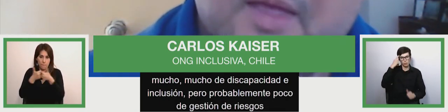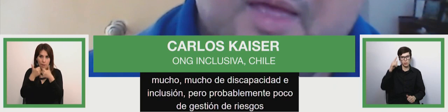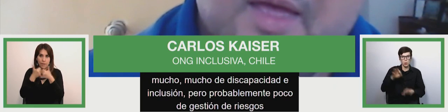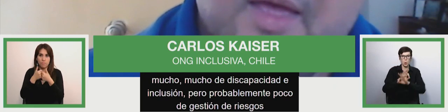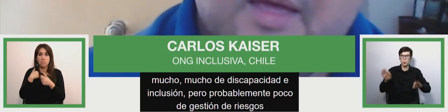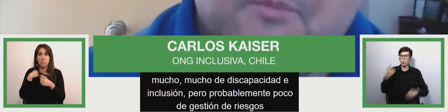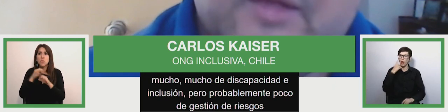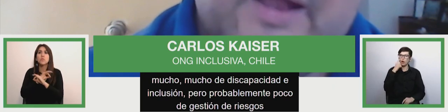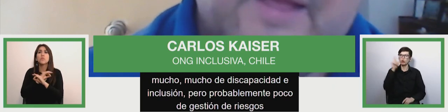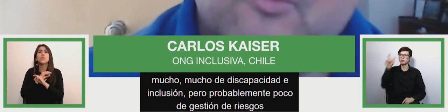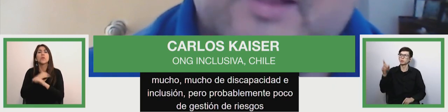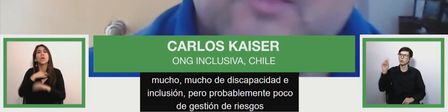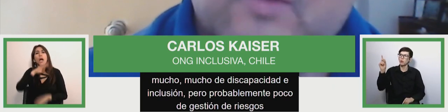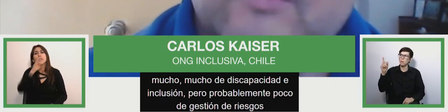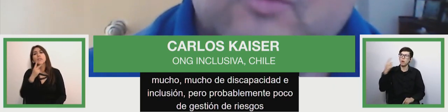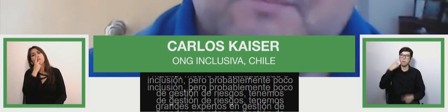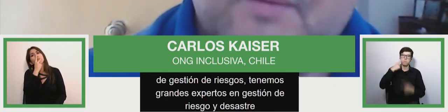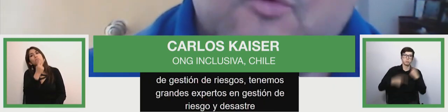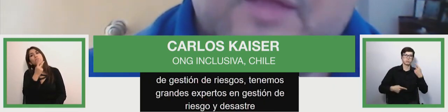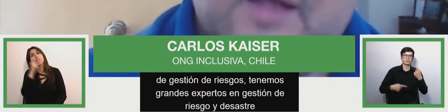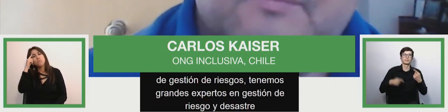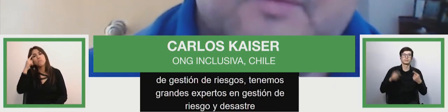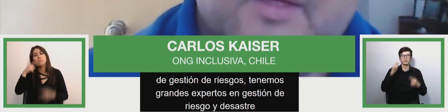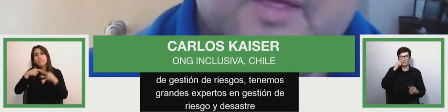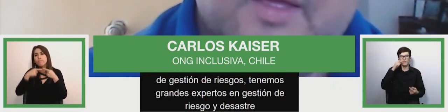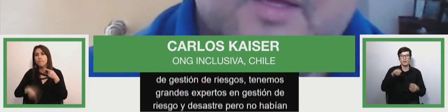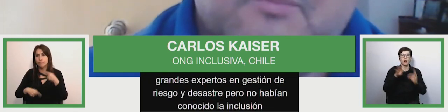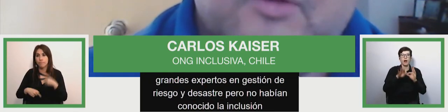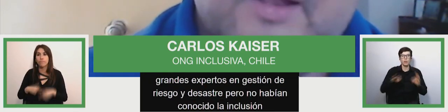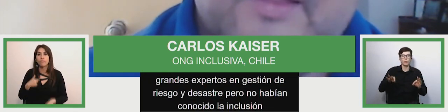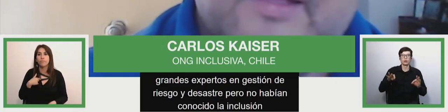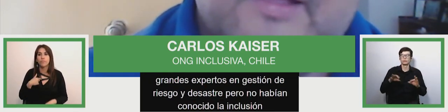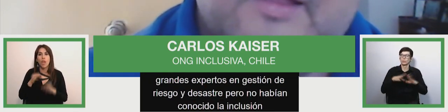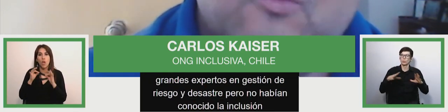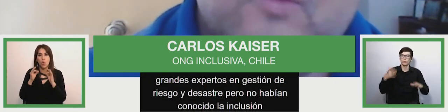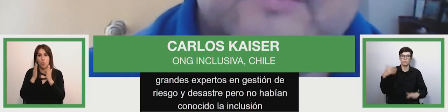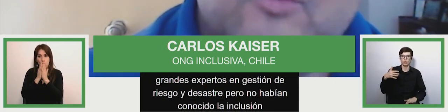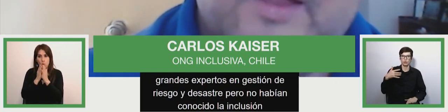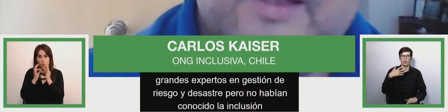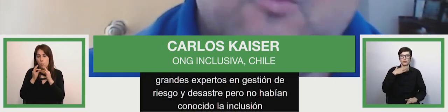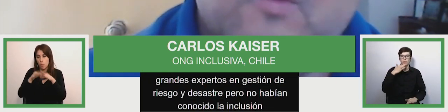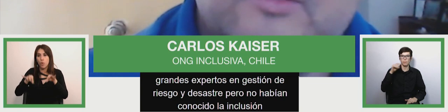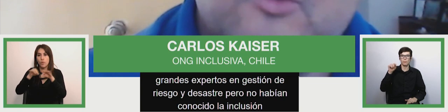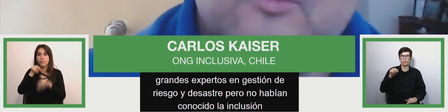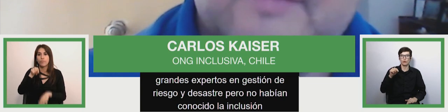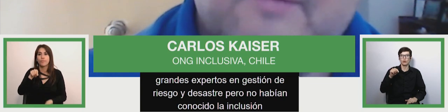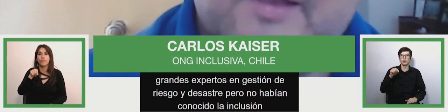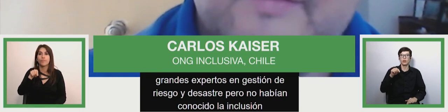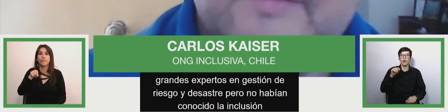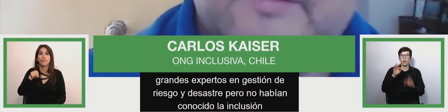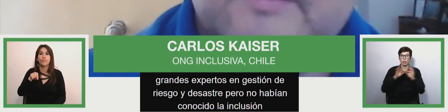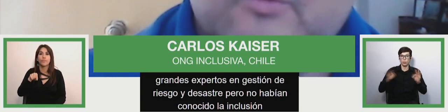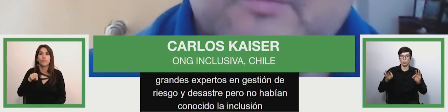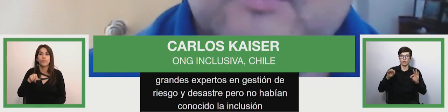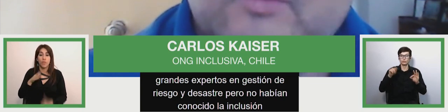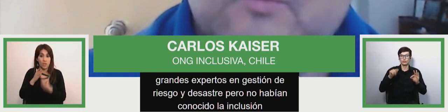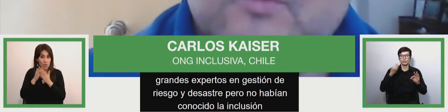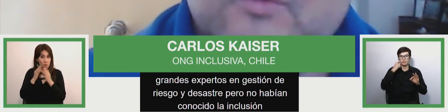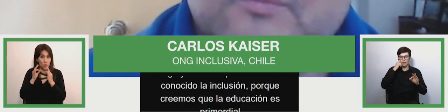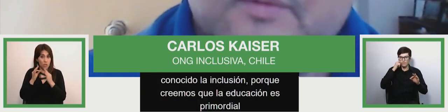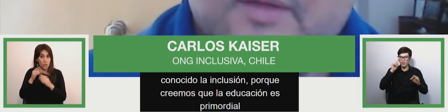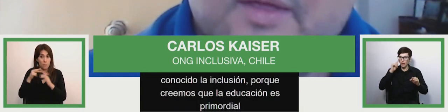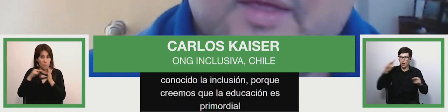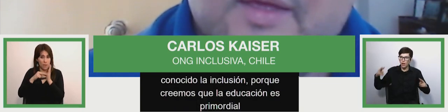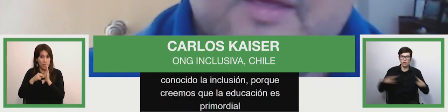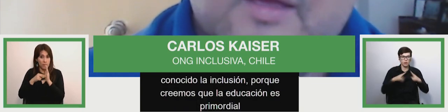management and lots of expert people who are experts in in disaster mitigation but had not